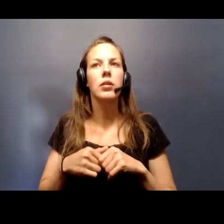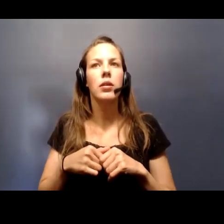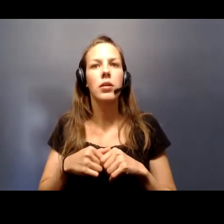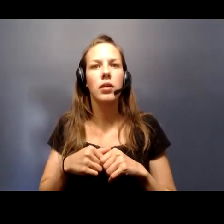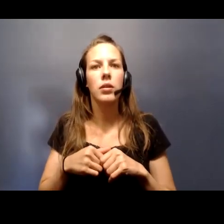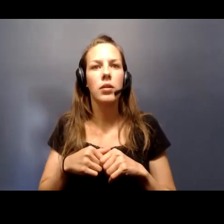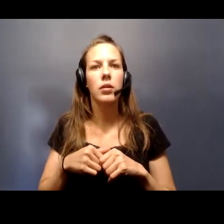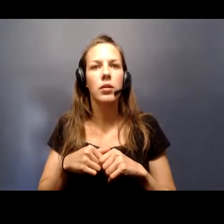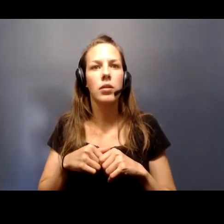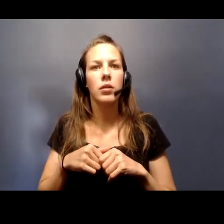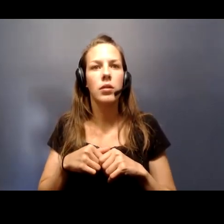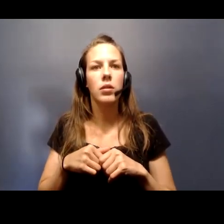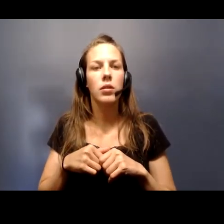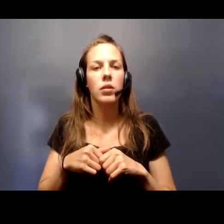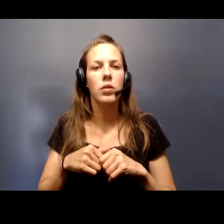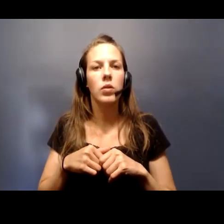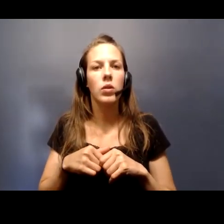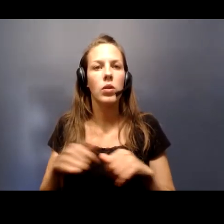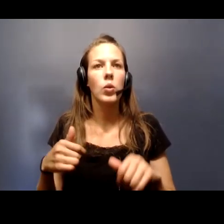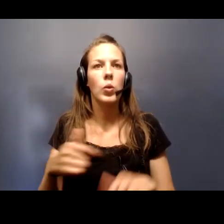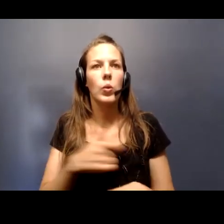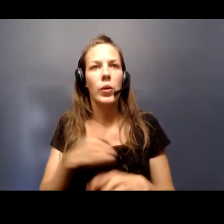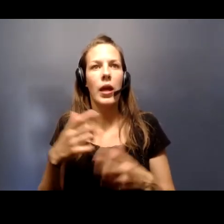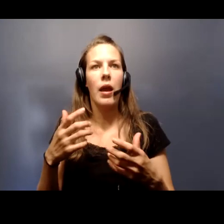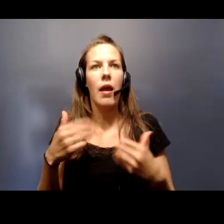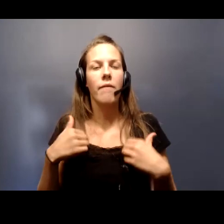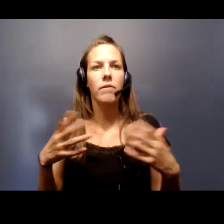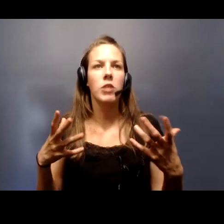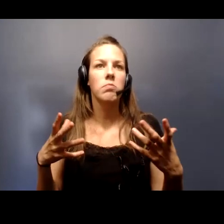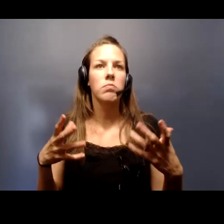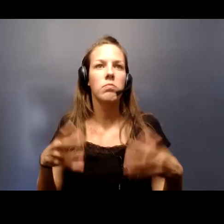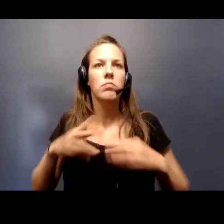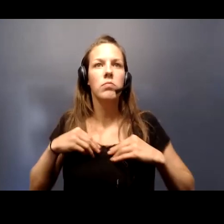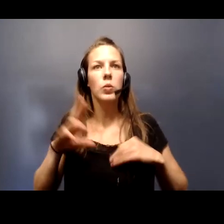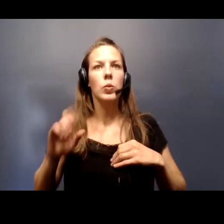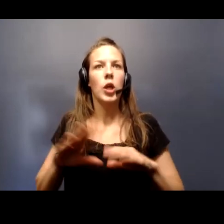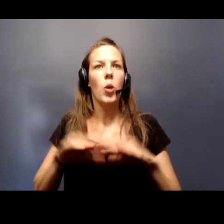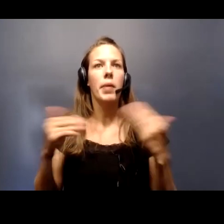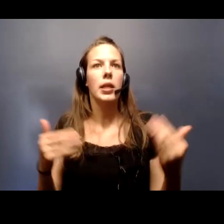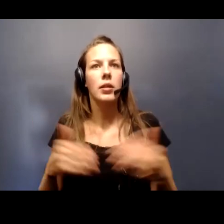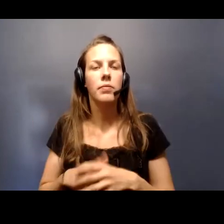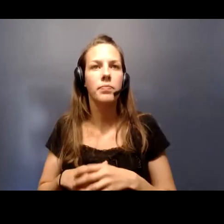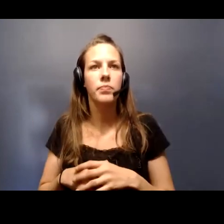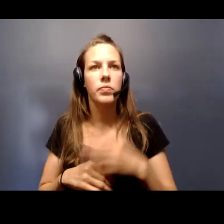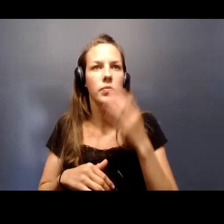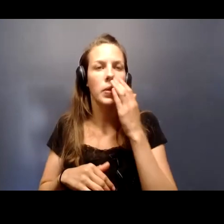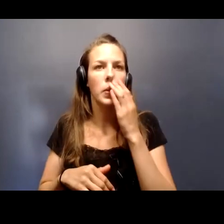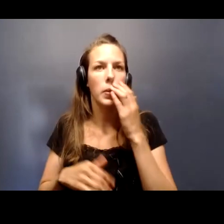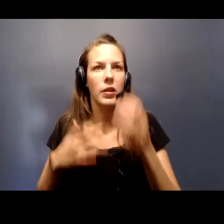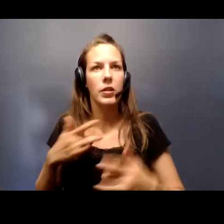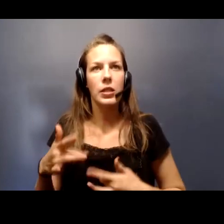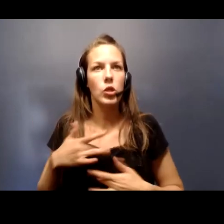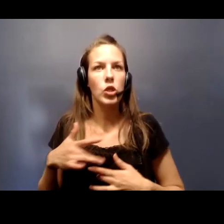we have undertaken reopening. It concerns me